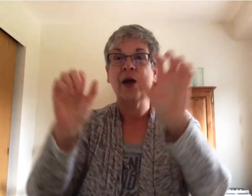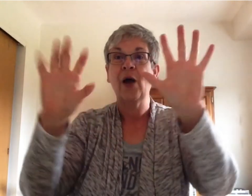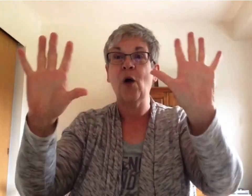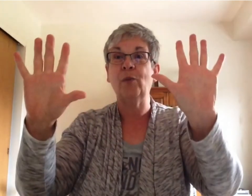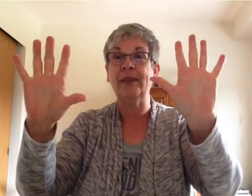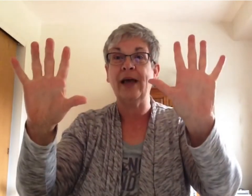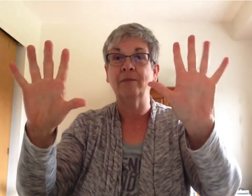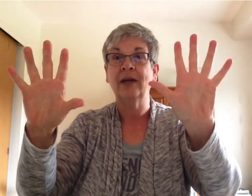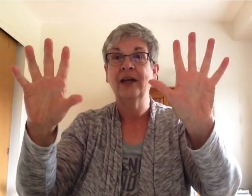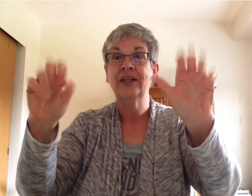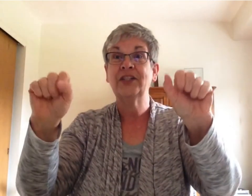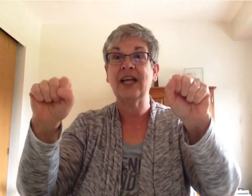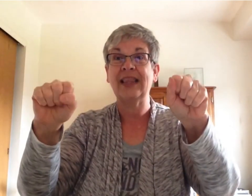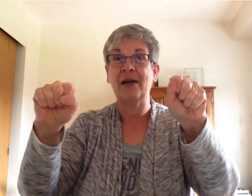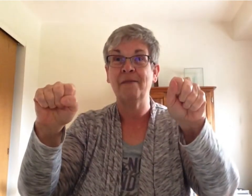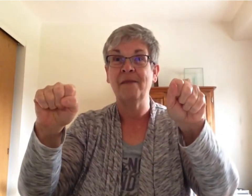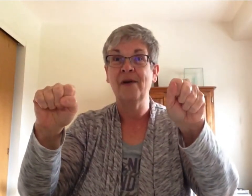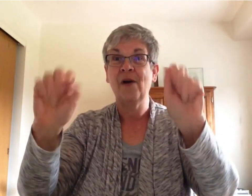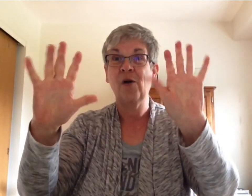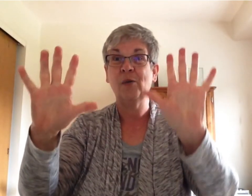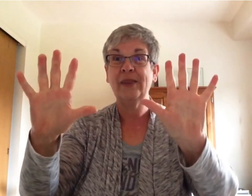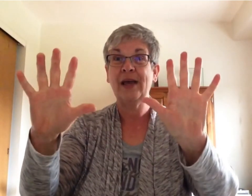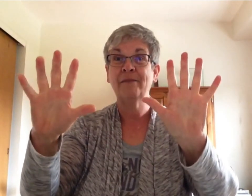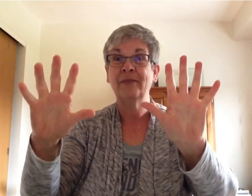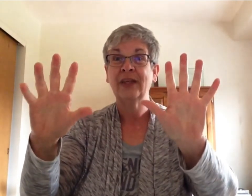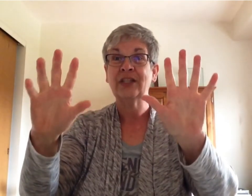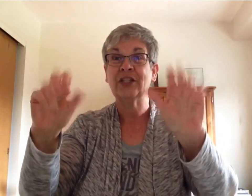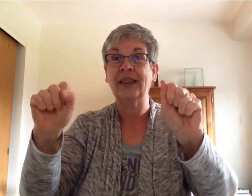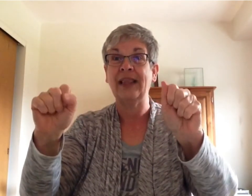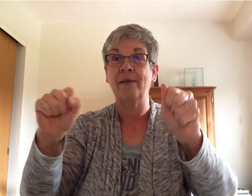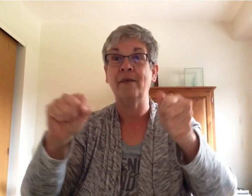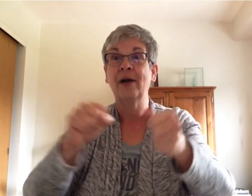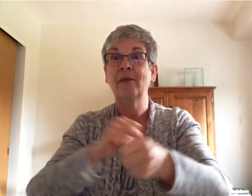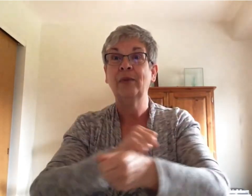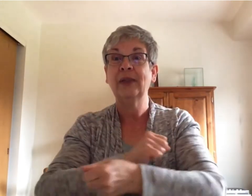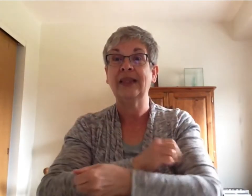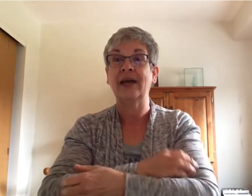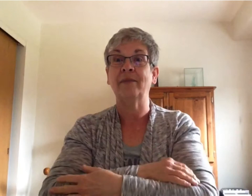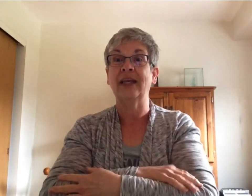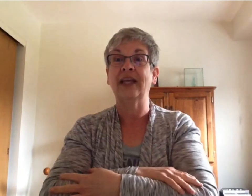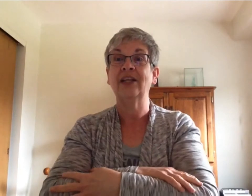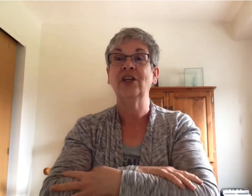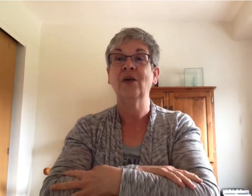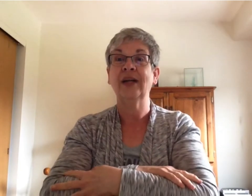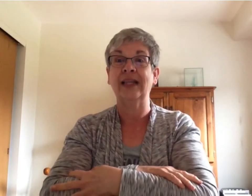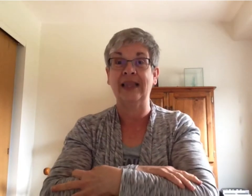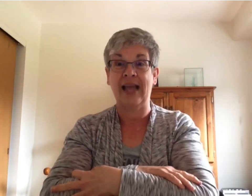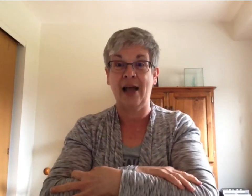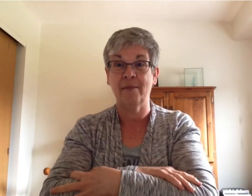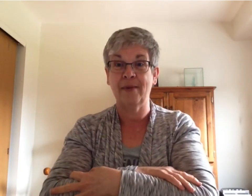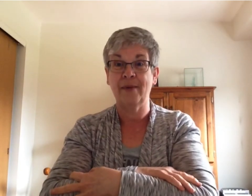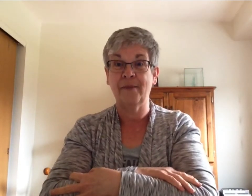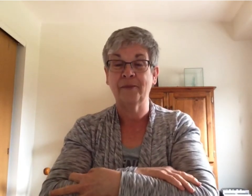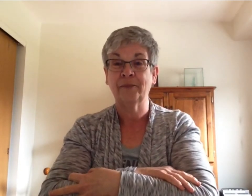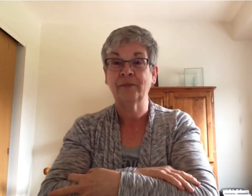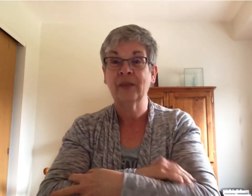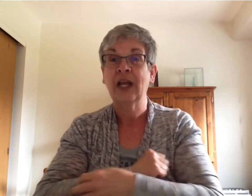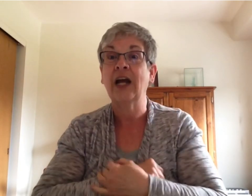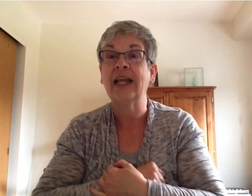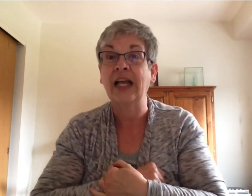Open them, shut them, open them, shut them, put them in your lap. Our next